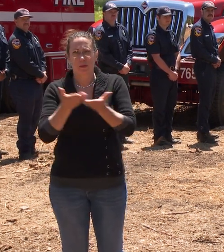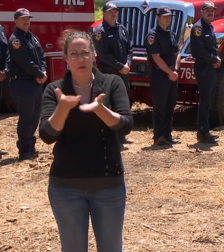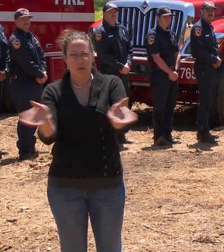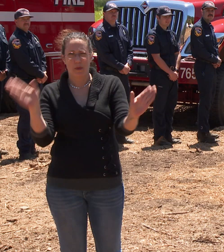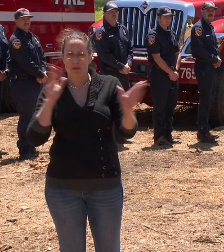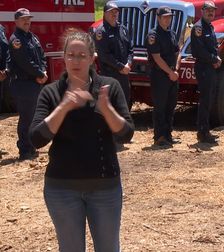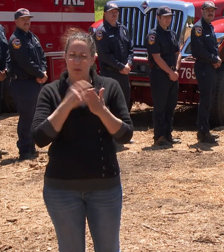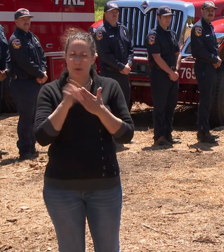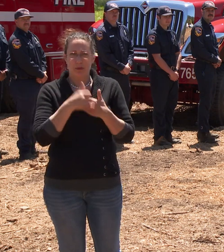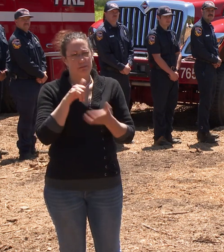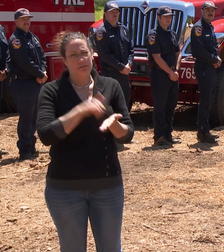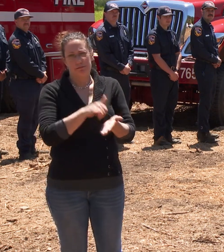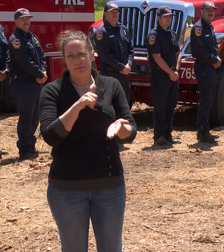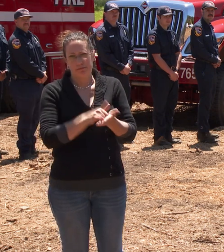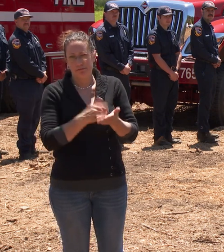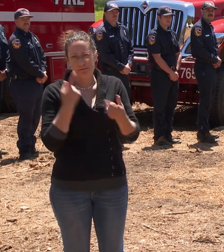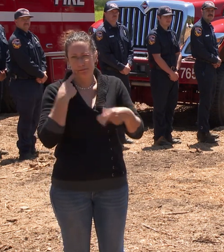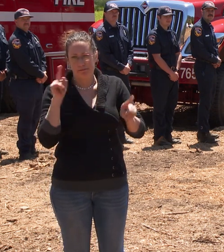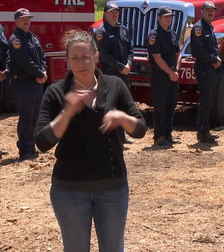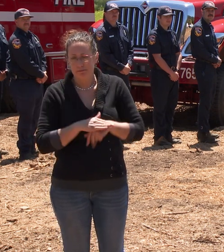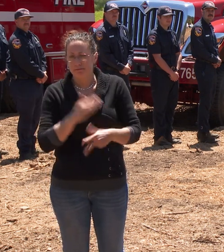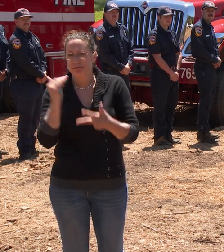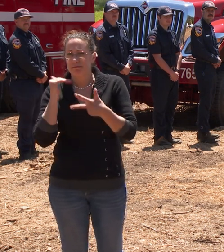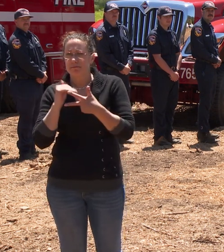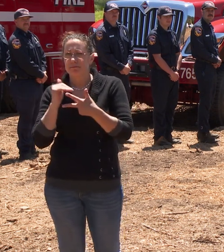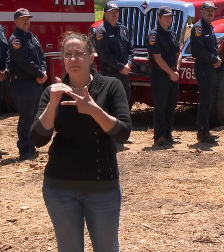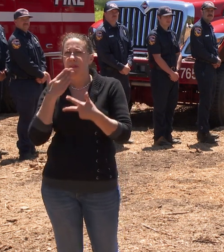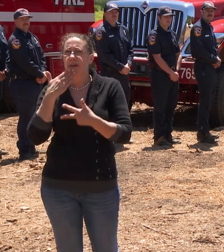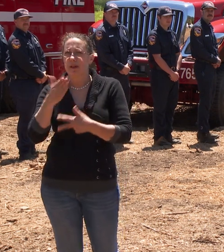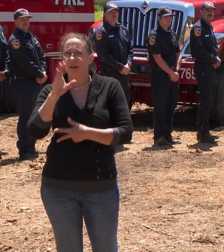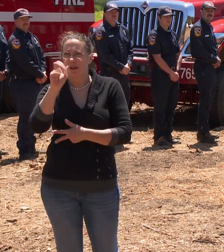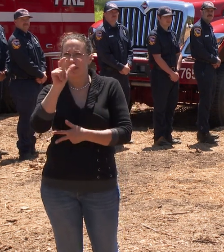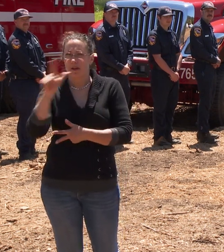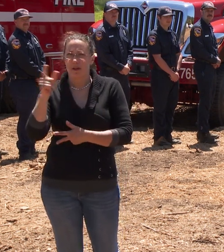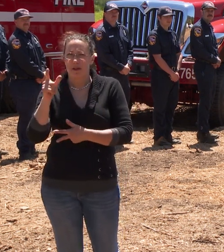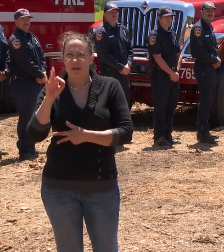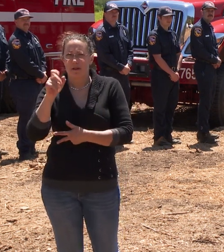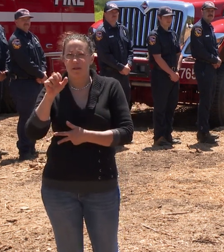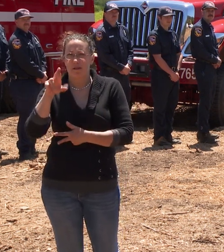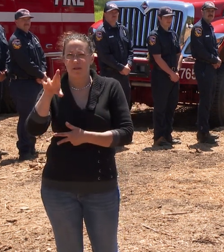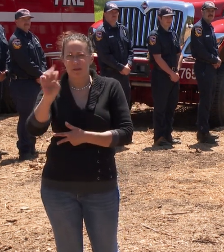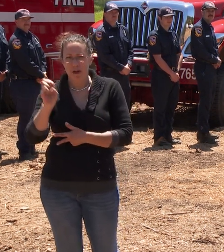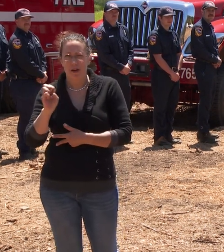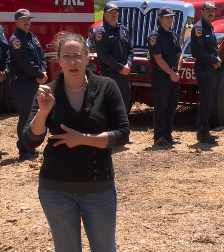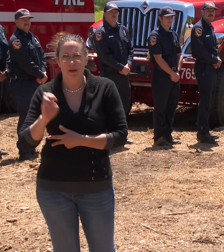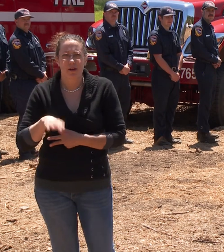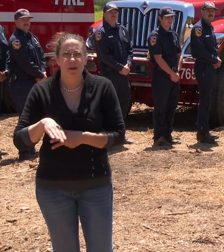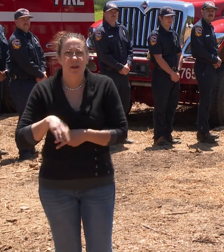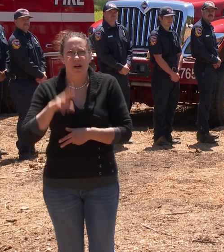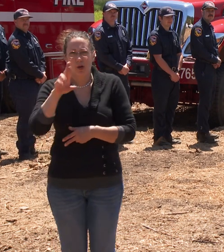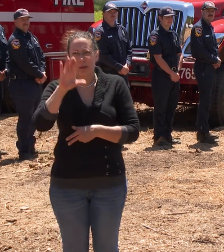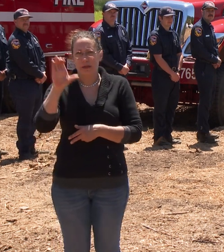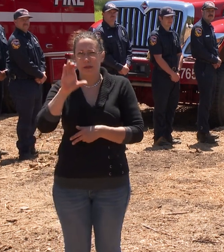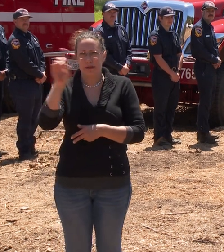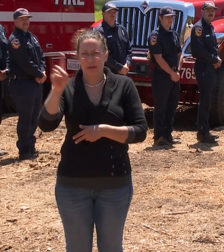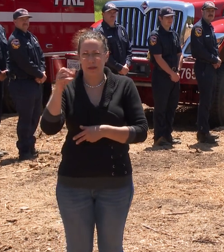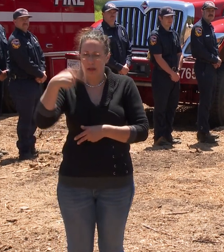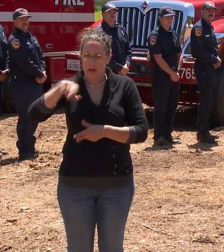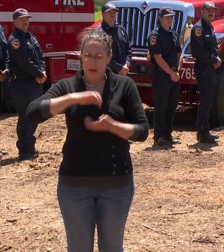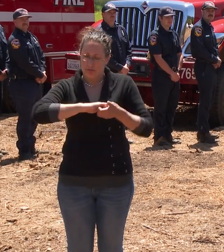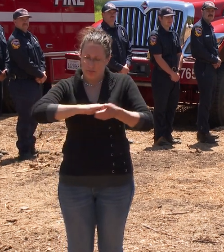projects would not be possible. Second, I'd like to thank CAL FIRE and the San Mateo RCD. Our three agencies collaborate seamlessly,